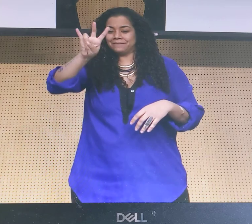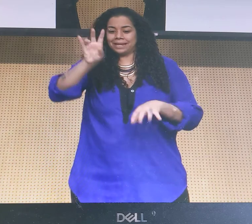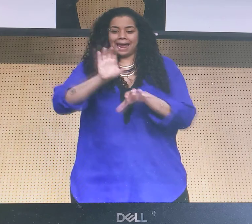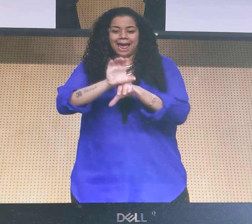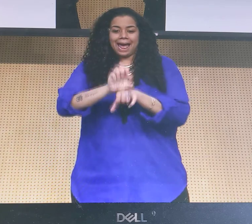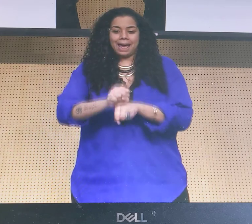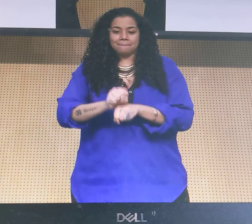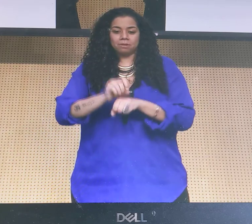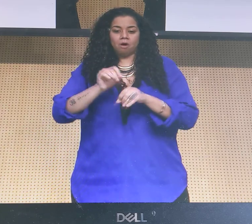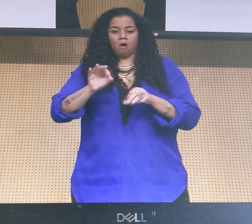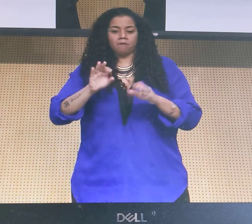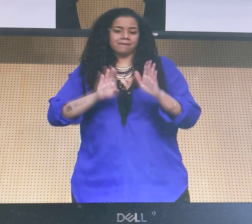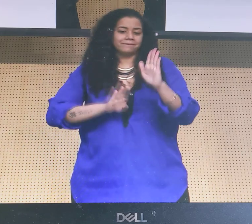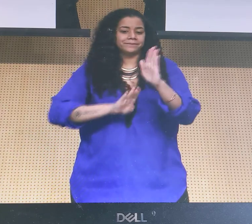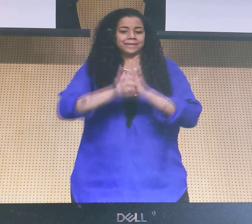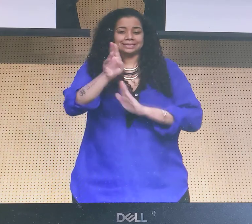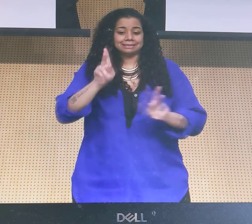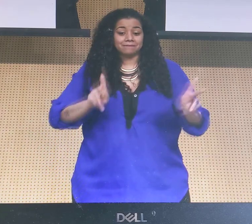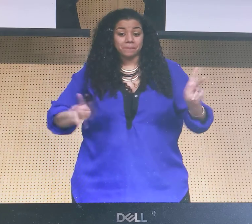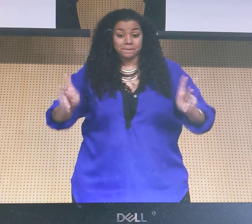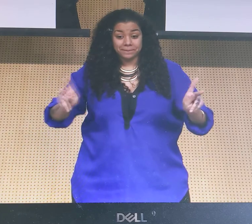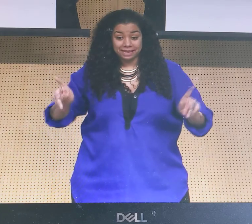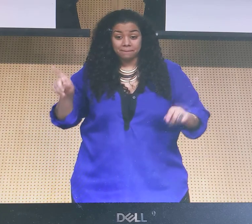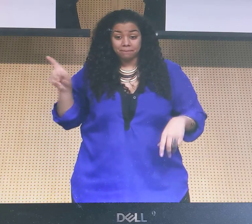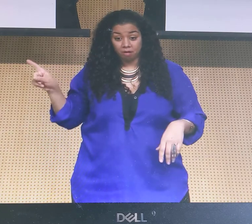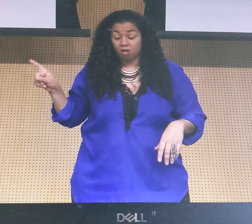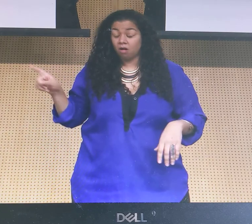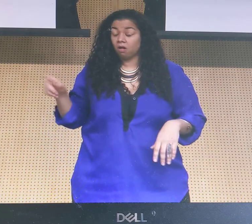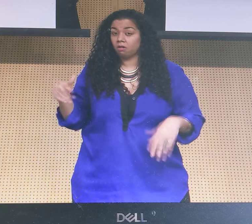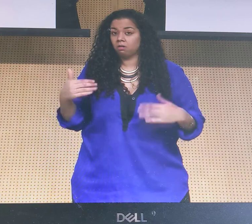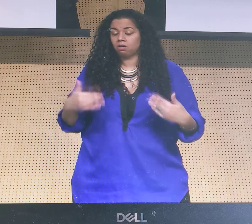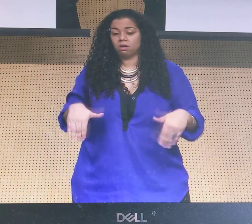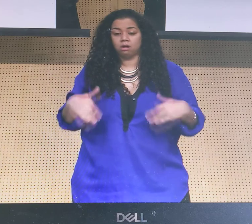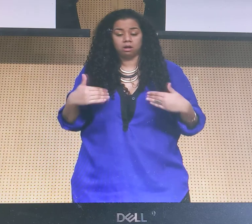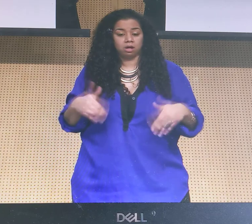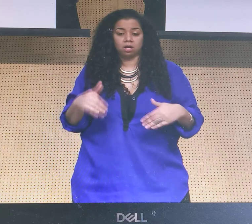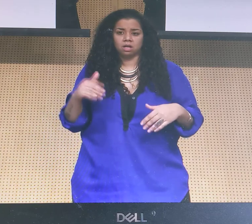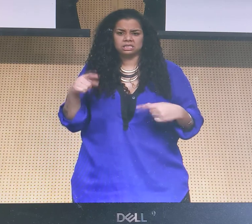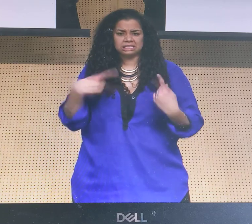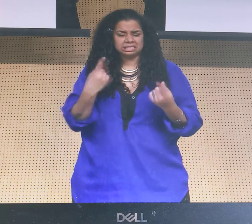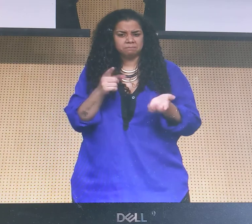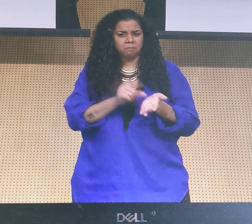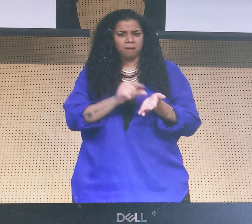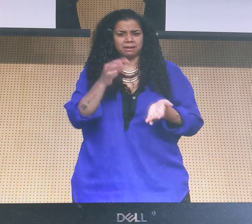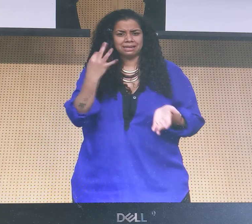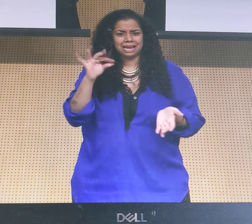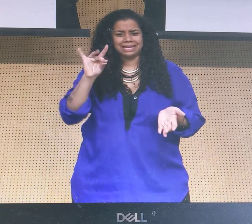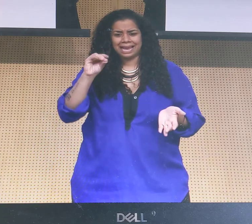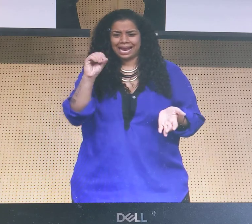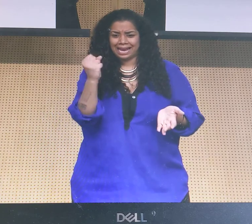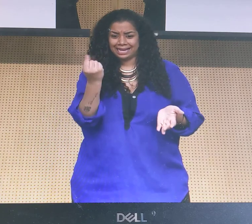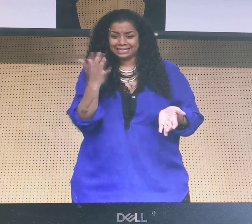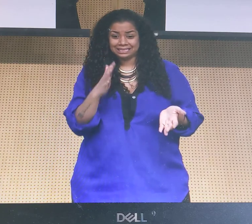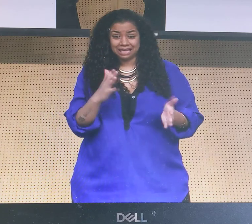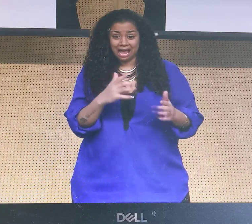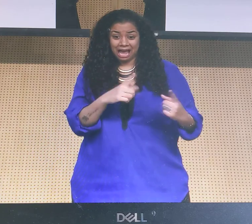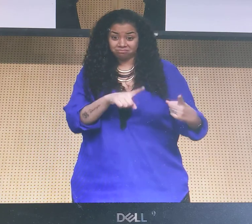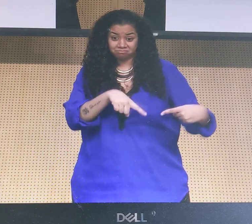The Seven Habits of High-Developing People. And I think it's, like,